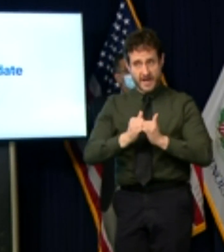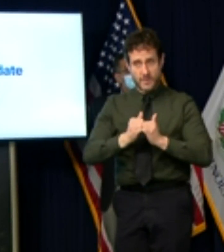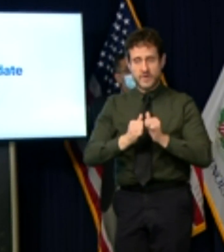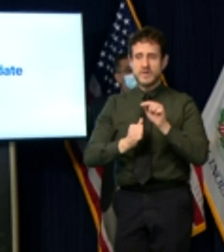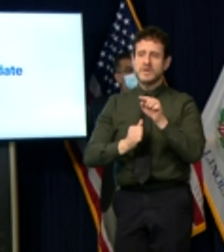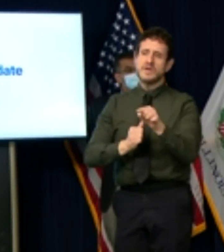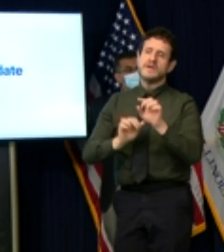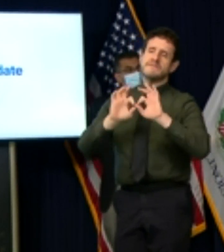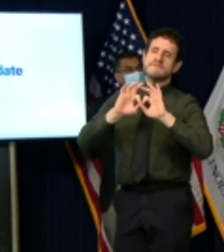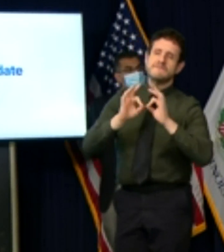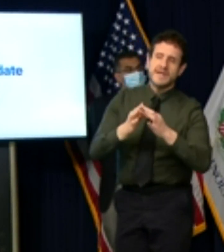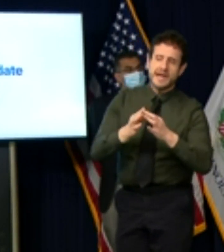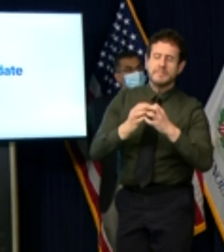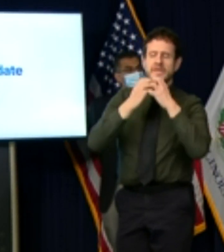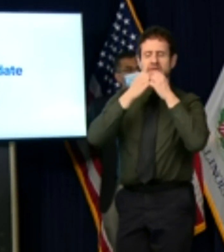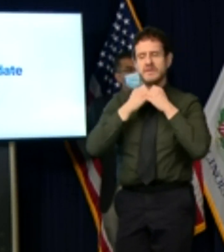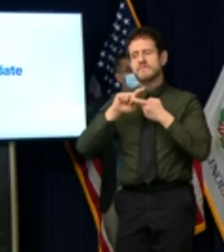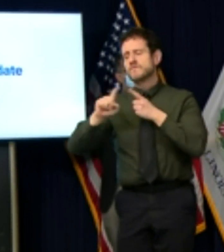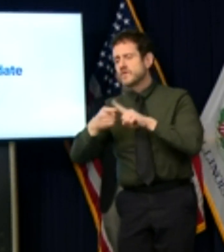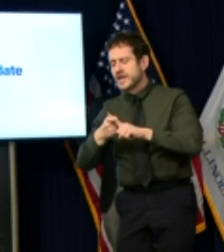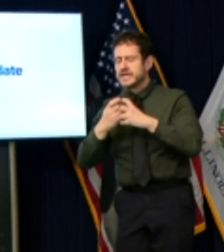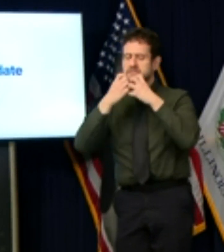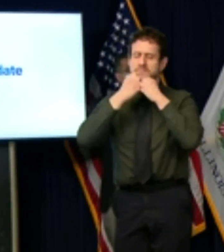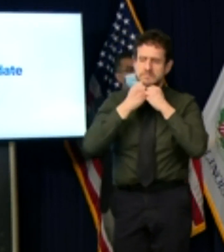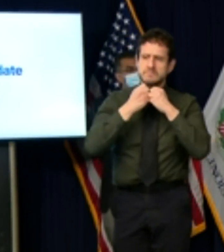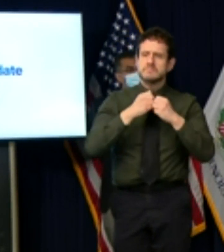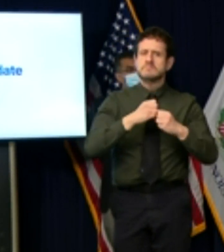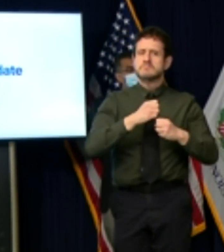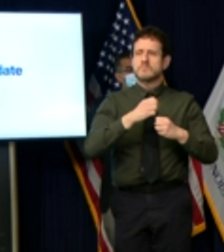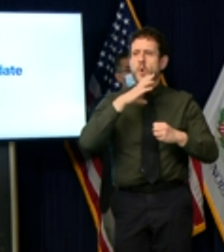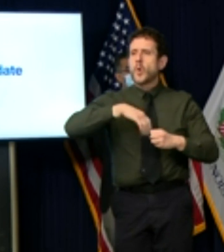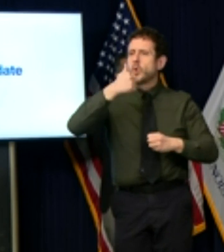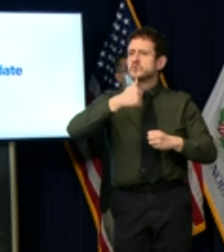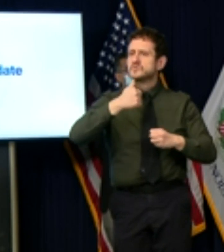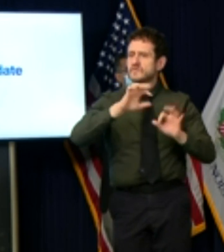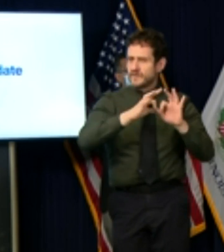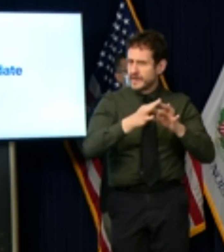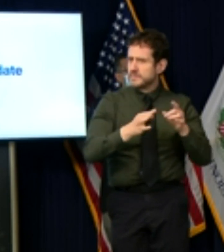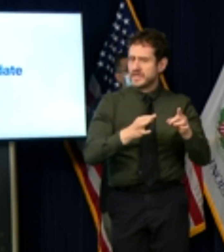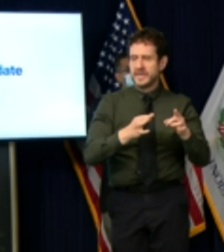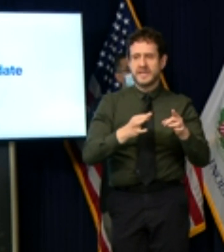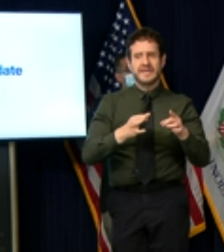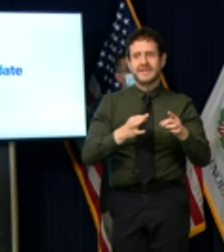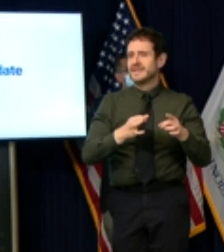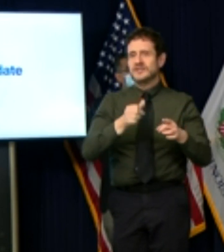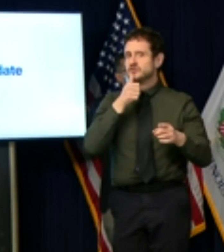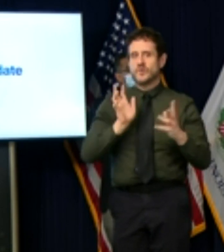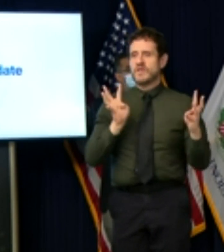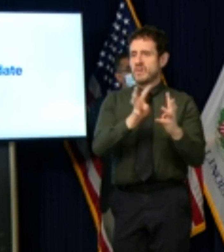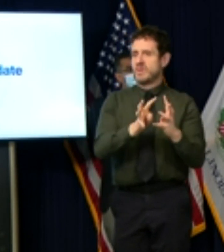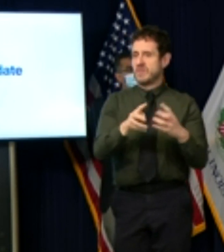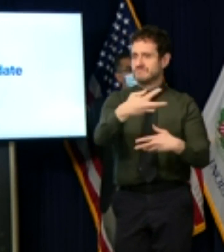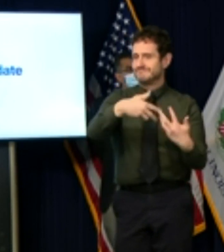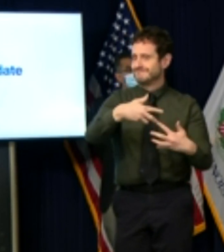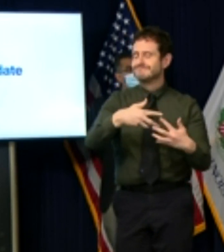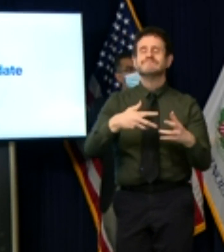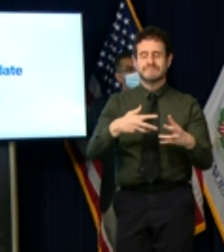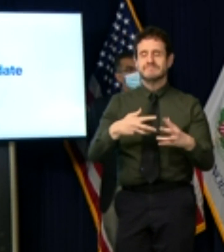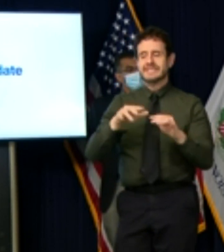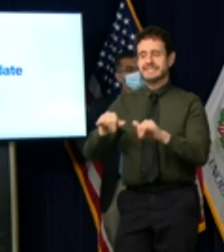cherished celebrate elderly relatives is to do it virtually today we are reporting 14